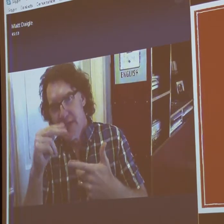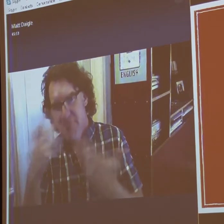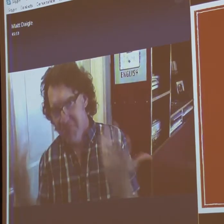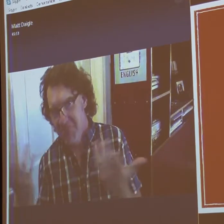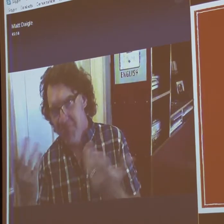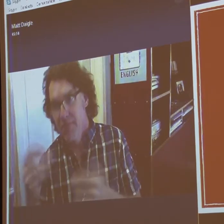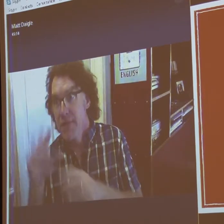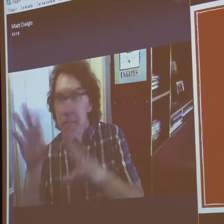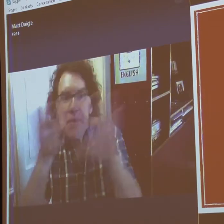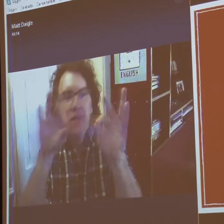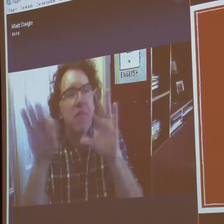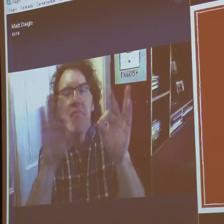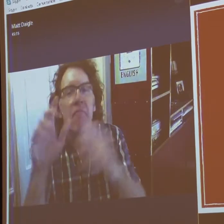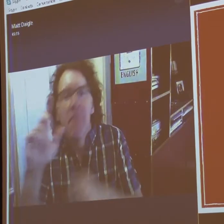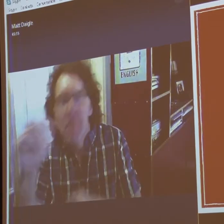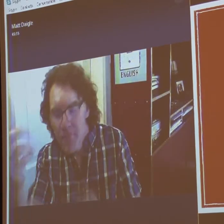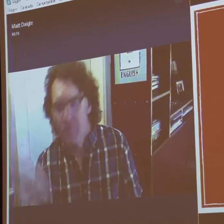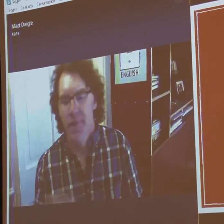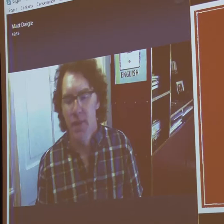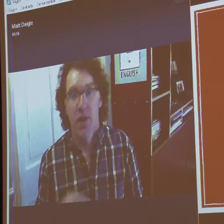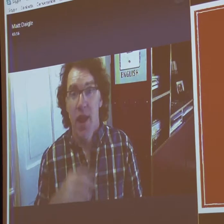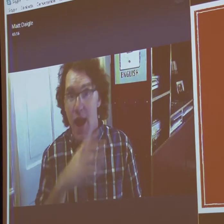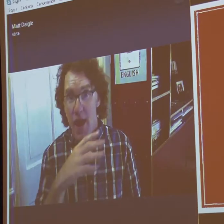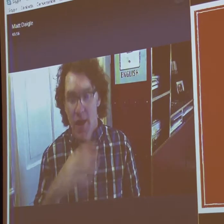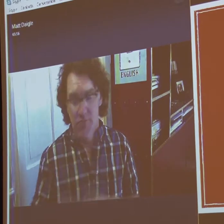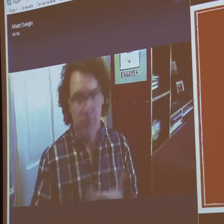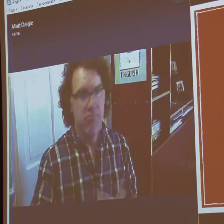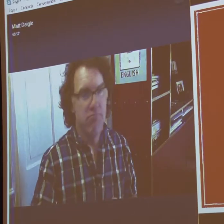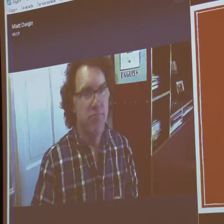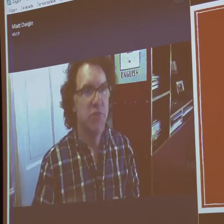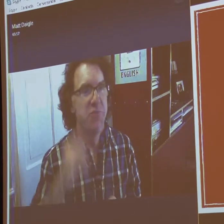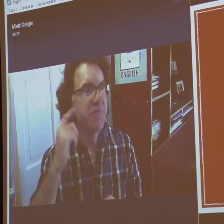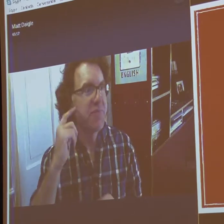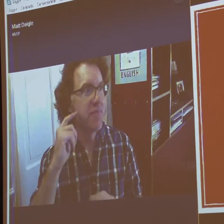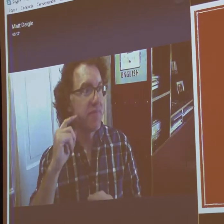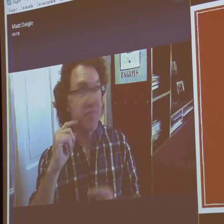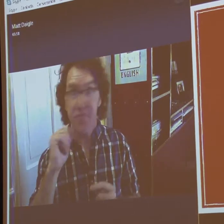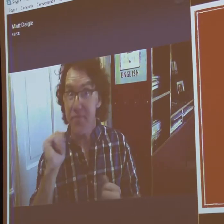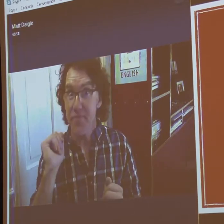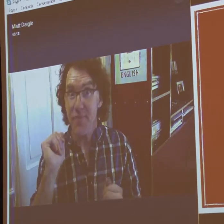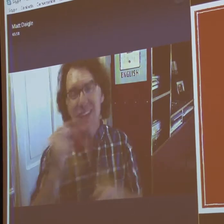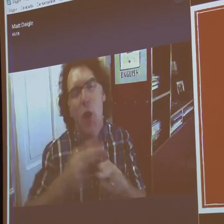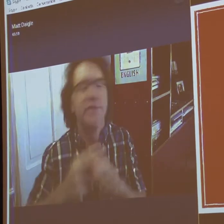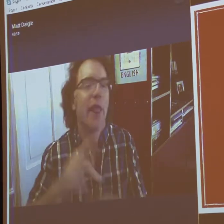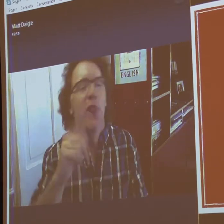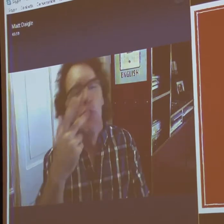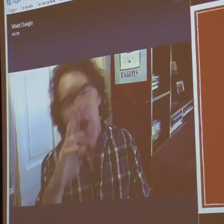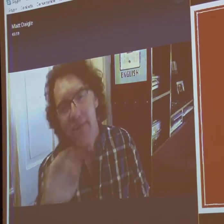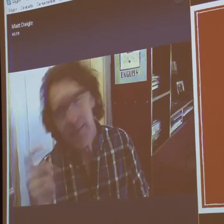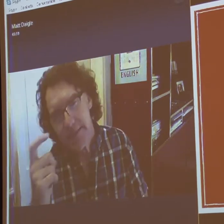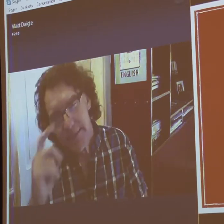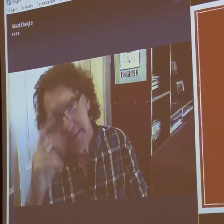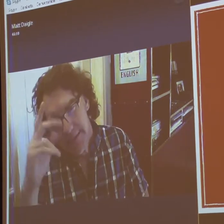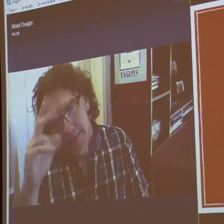money. And then cartooning was kind of a side job that I would pick up later. Here and there.